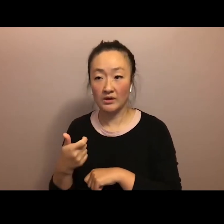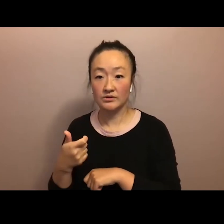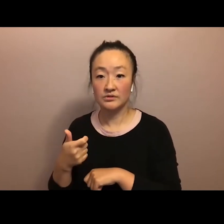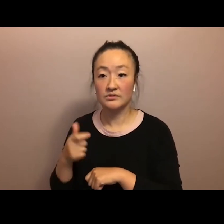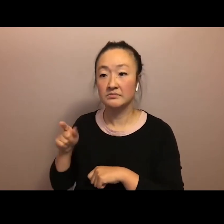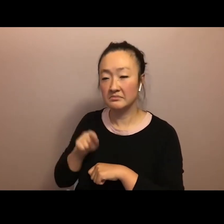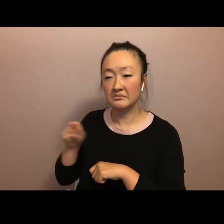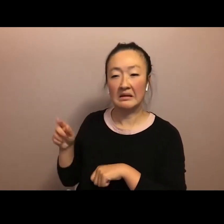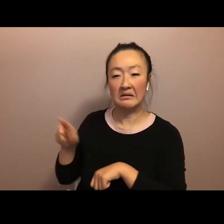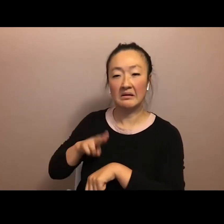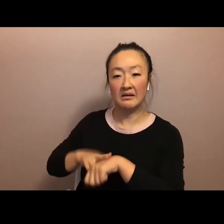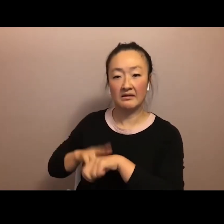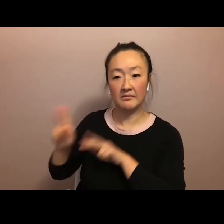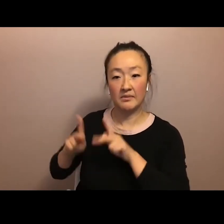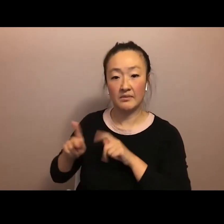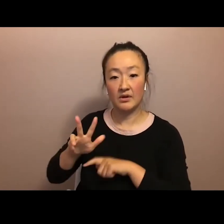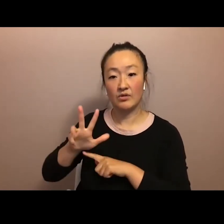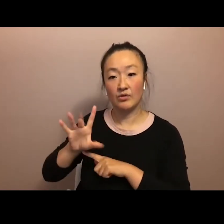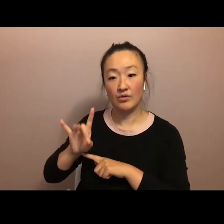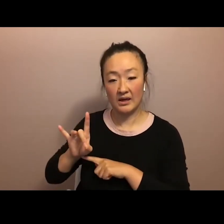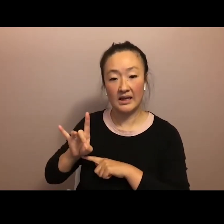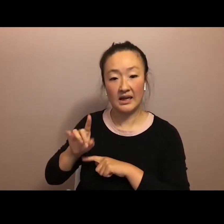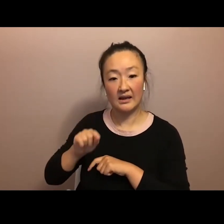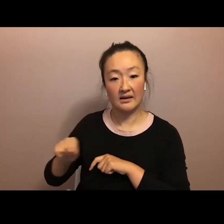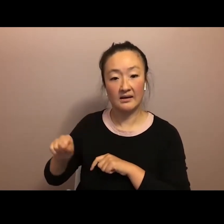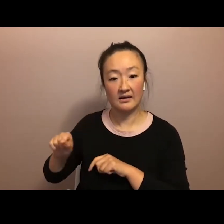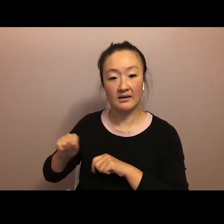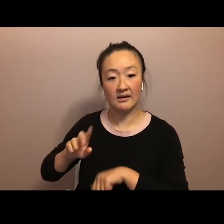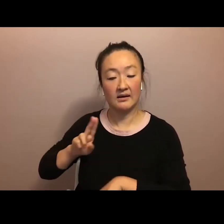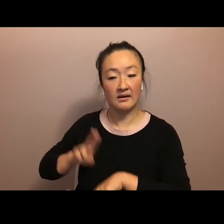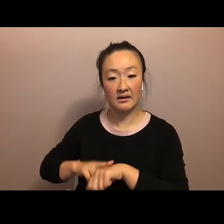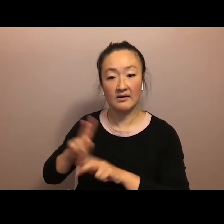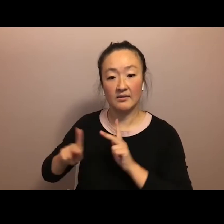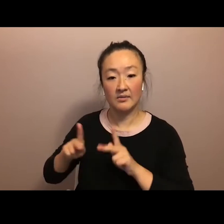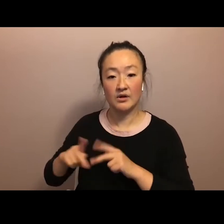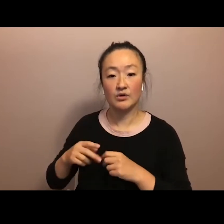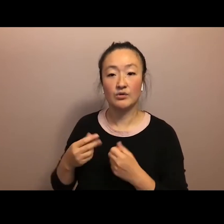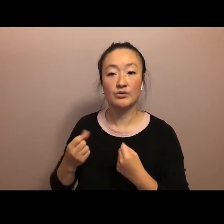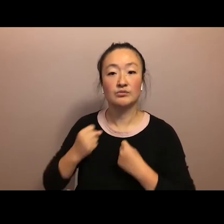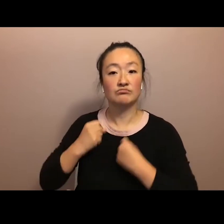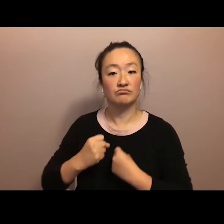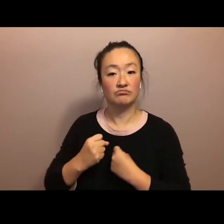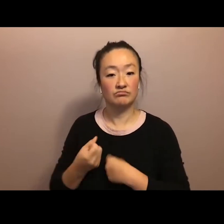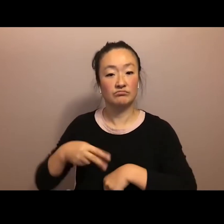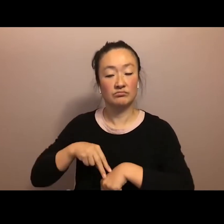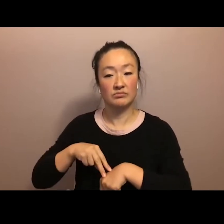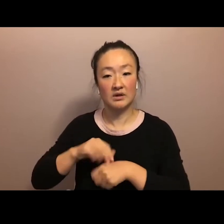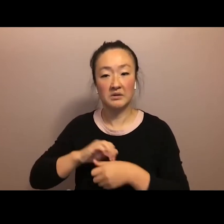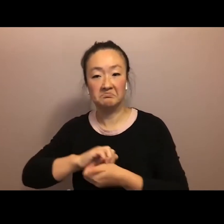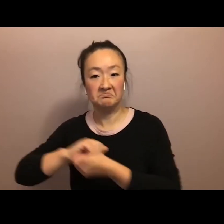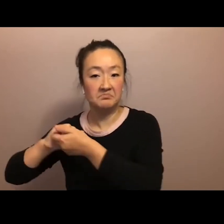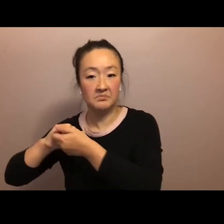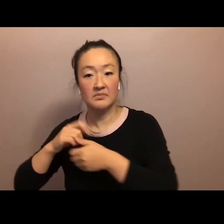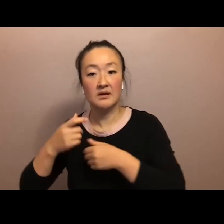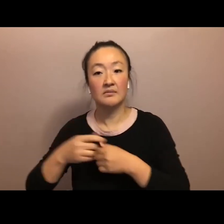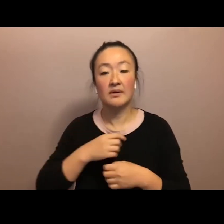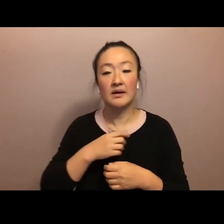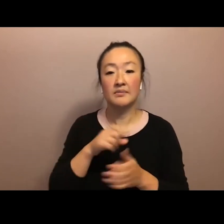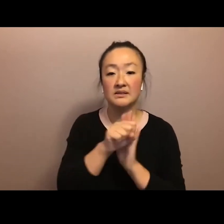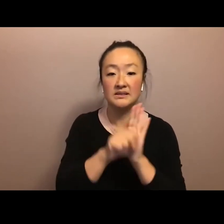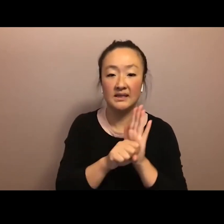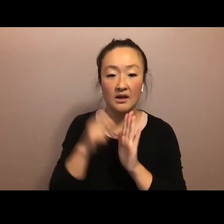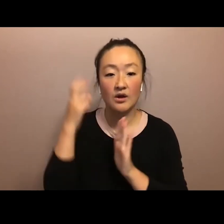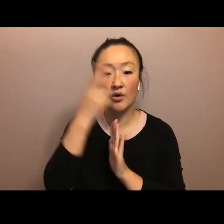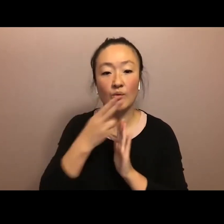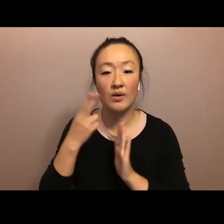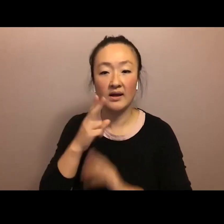as 38 of our beloved kupuna stirred fiercely in their aloha for our aina and were hauled away by state and Hawaii county enforcement